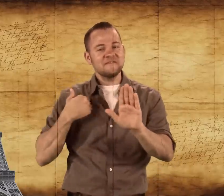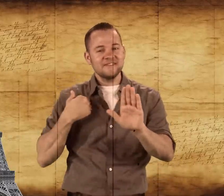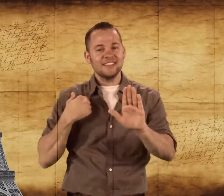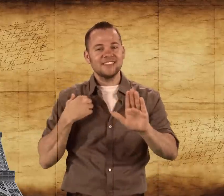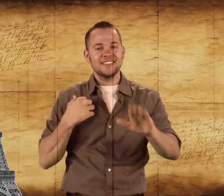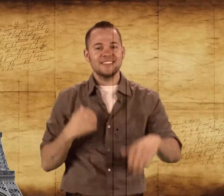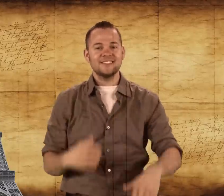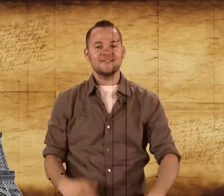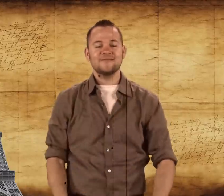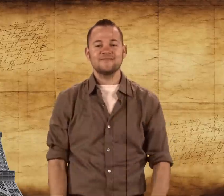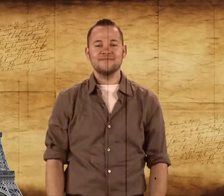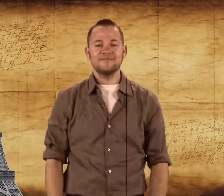homosexuality.